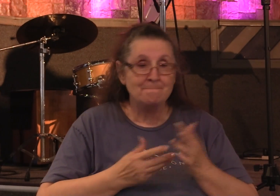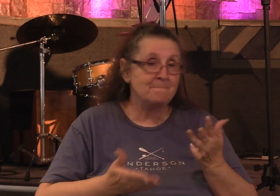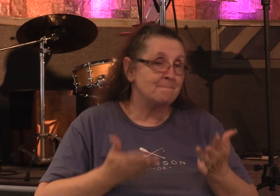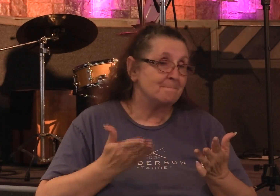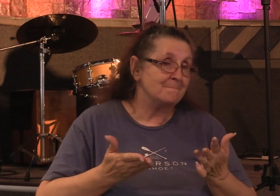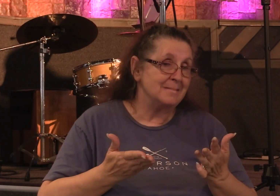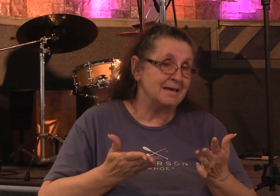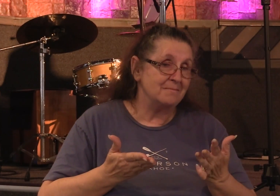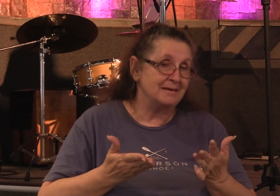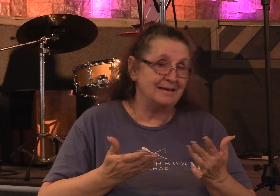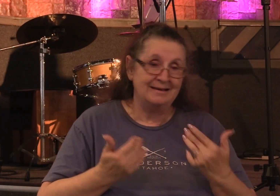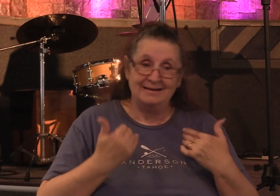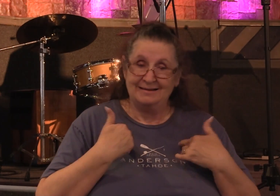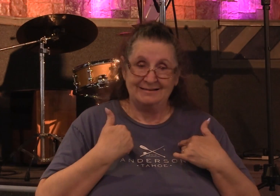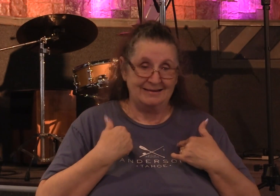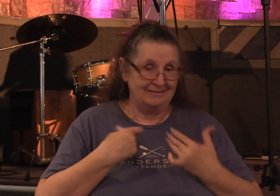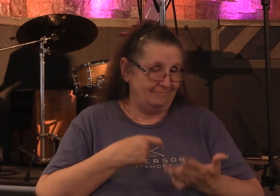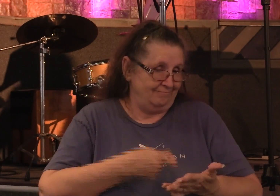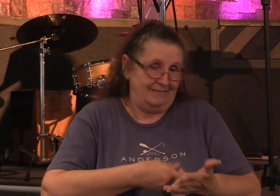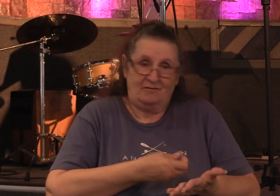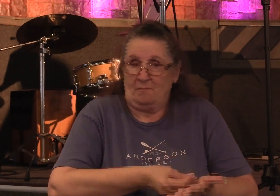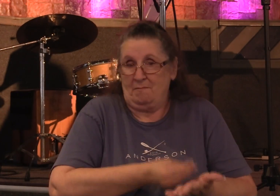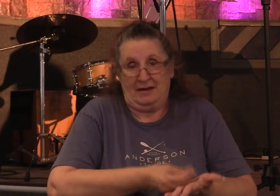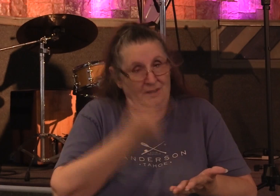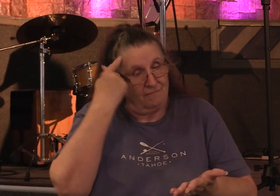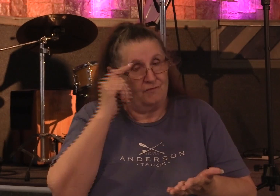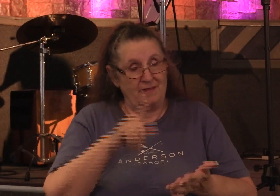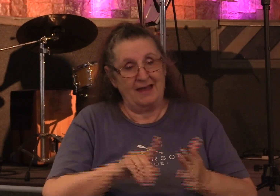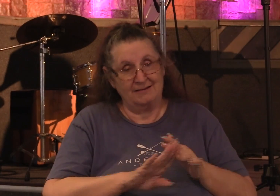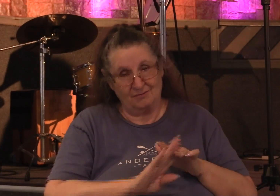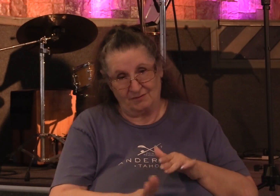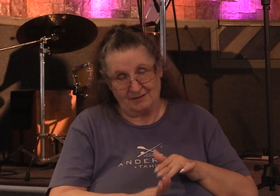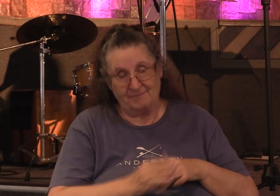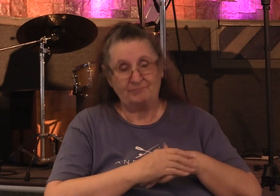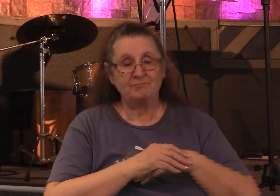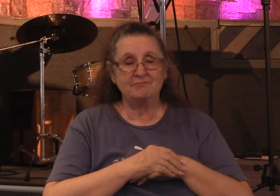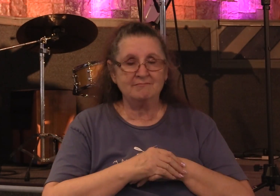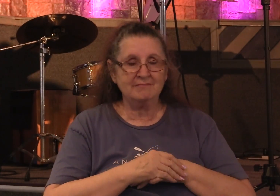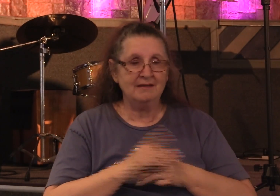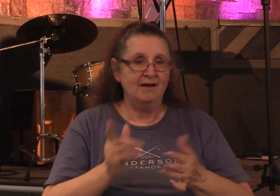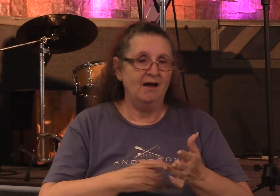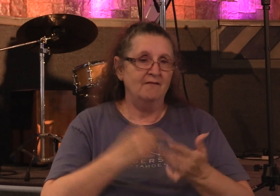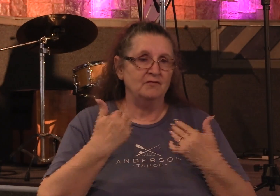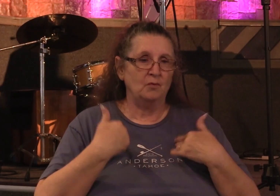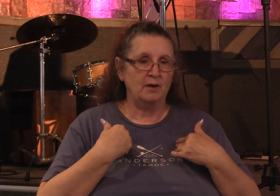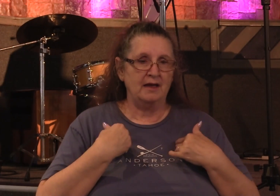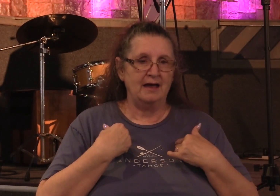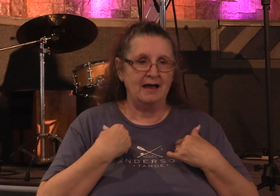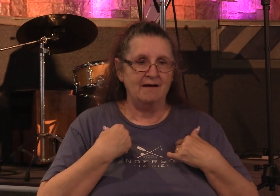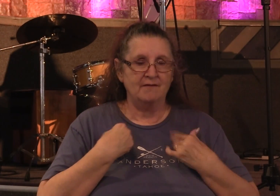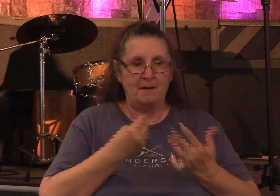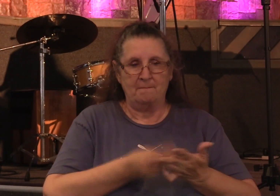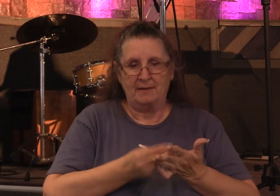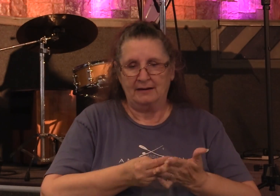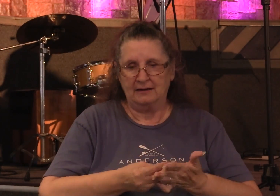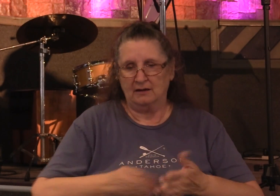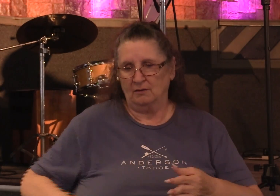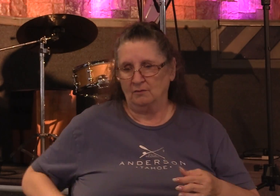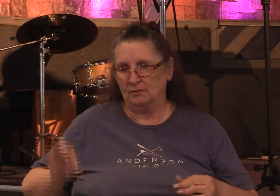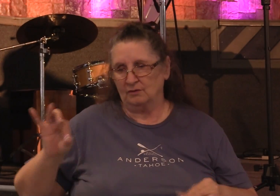they may not be able to afford the cost. And so, oftentimes we have like a scholarship where the church will pay for